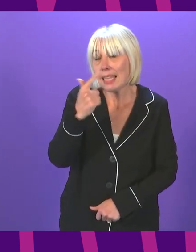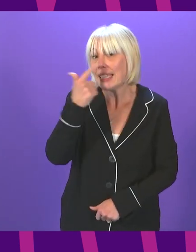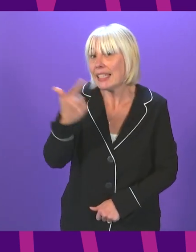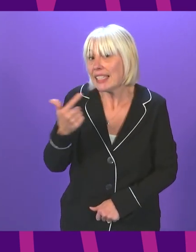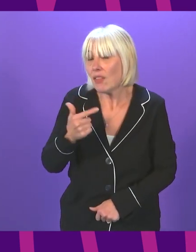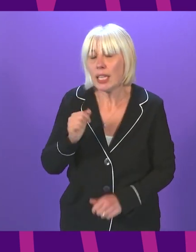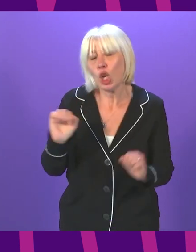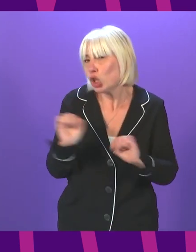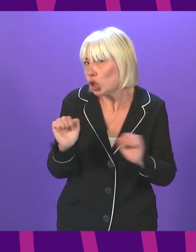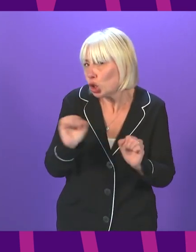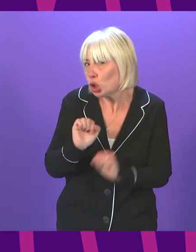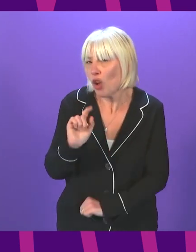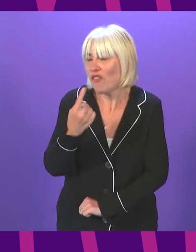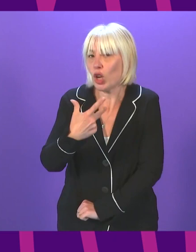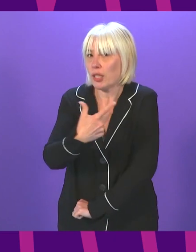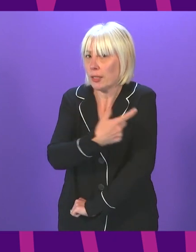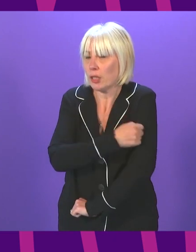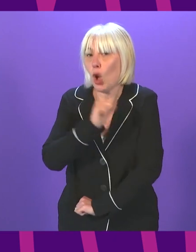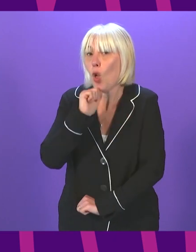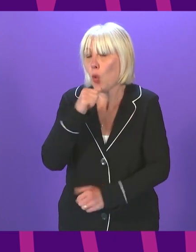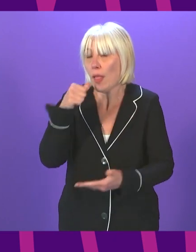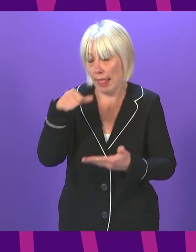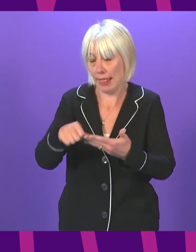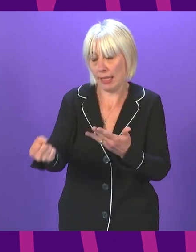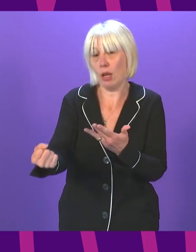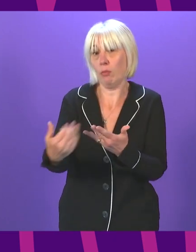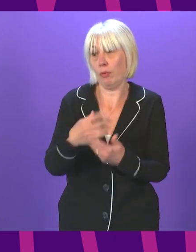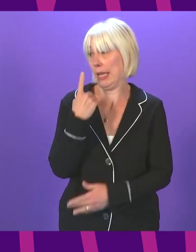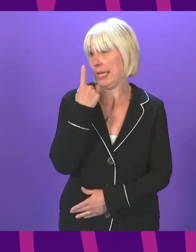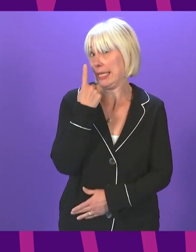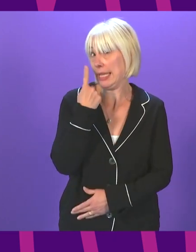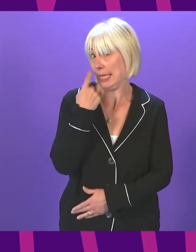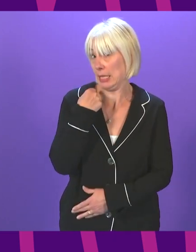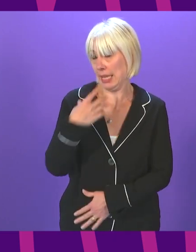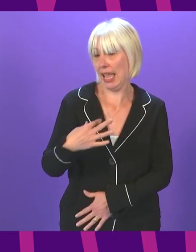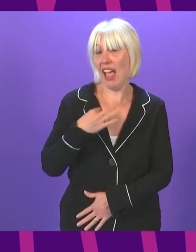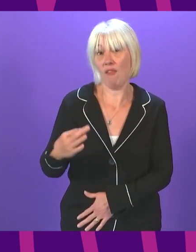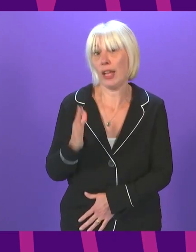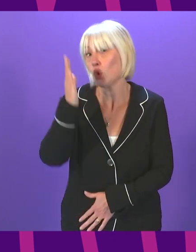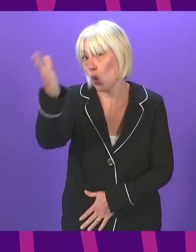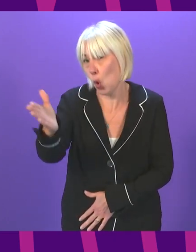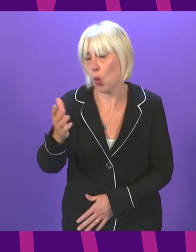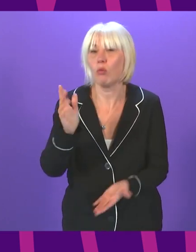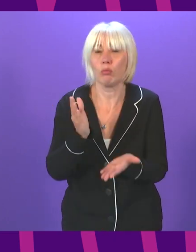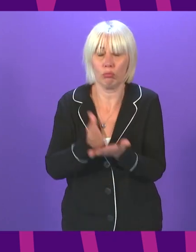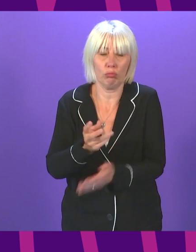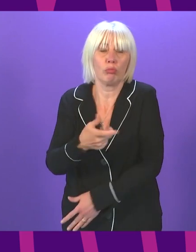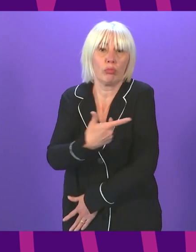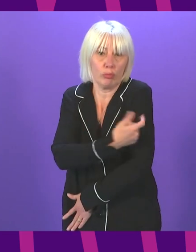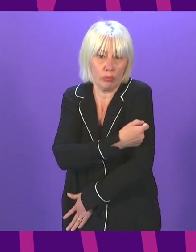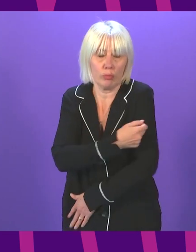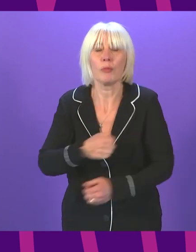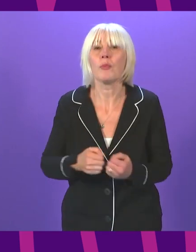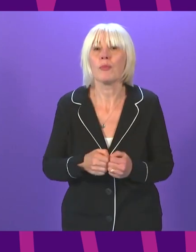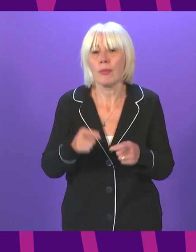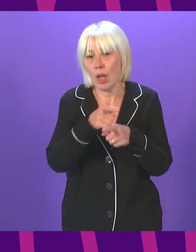had a first dose should have received a letter yesterday inviting them to an appointment. As members are aware, we